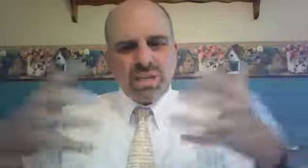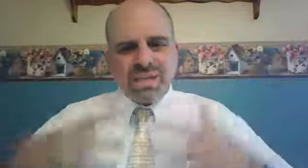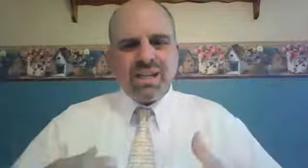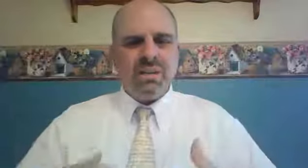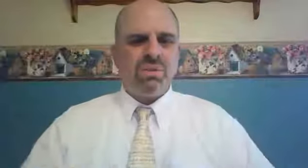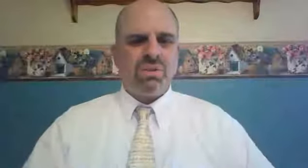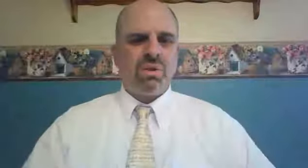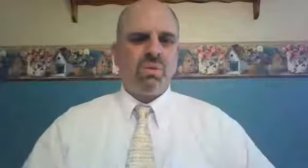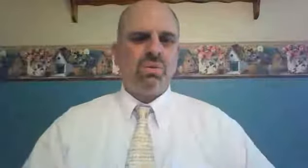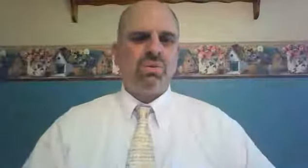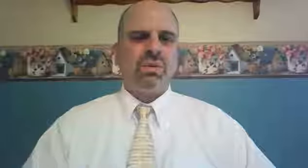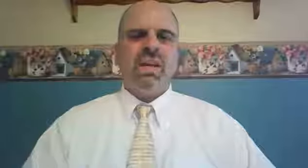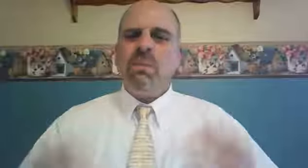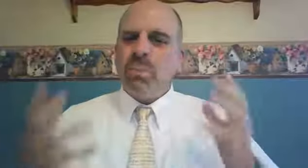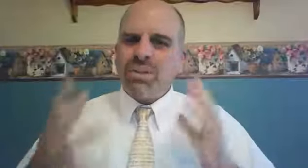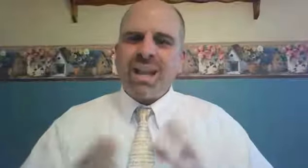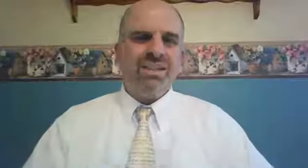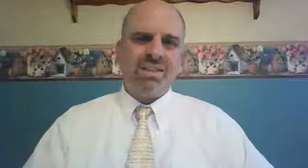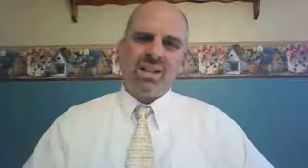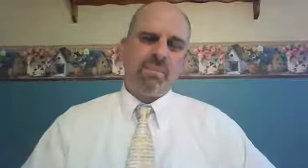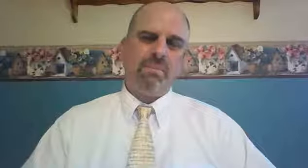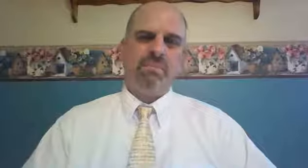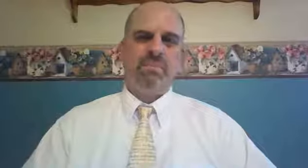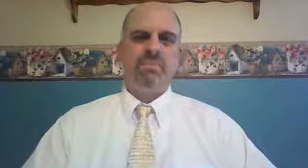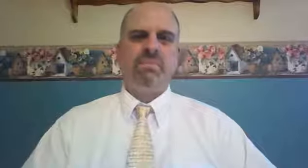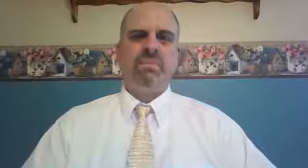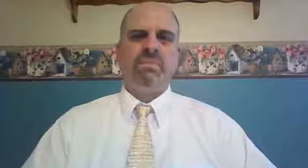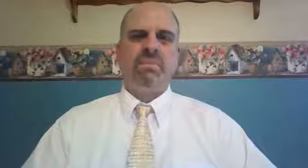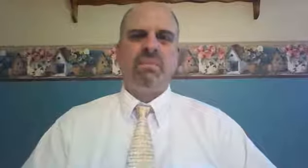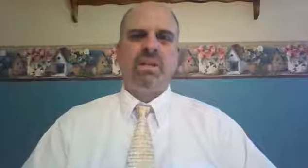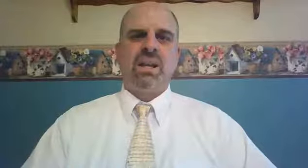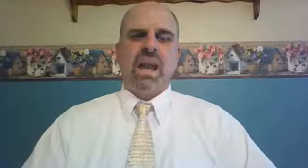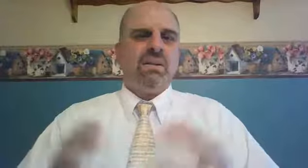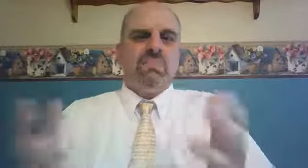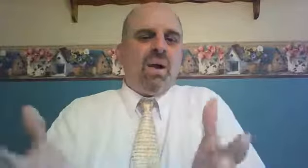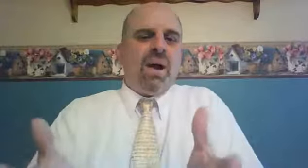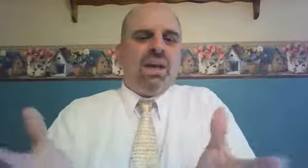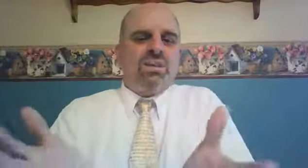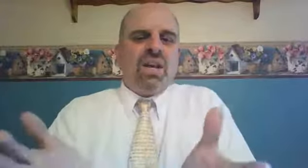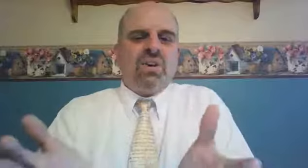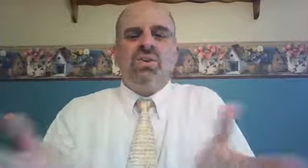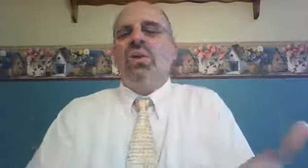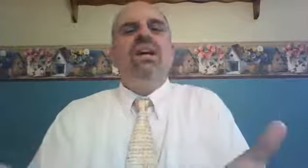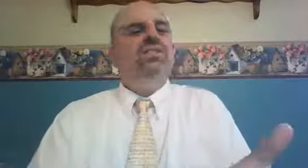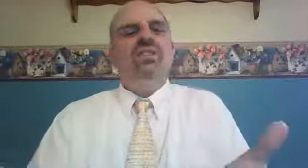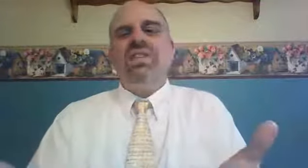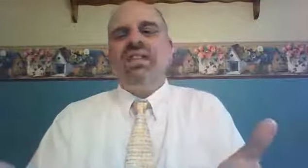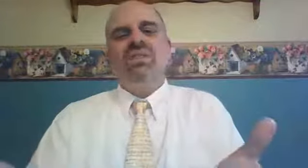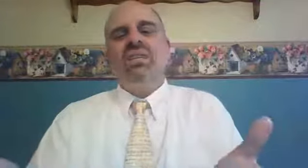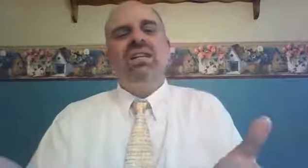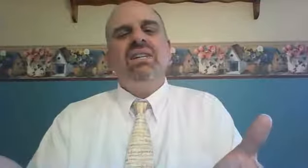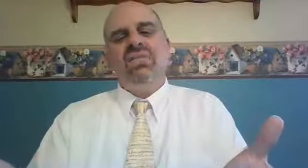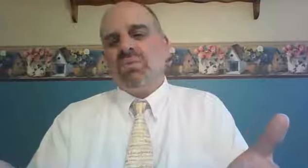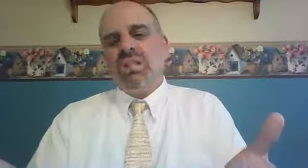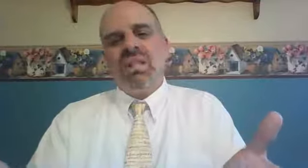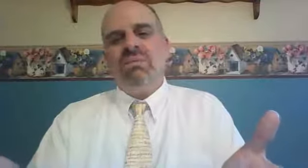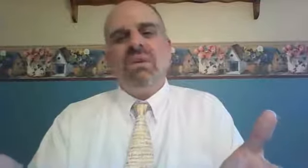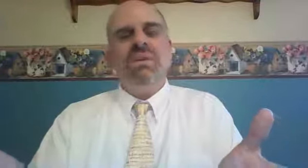redeems those. He protects them. And Boaz graciously agrees to redeem her.